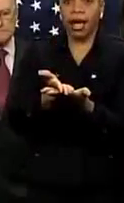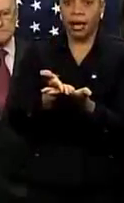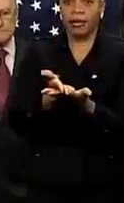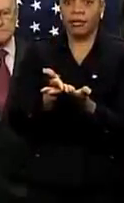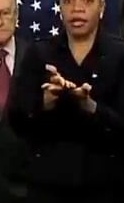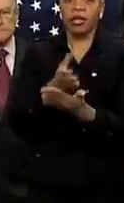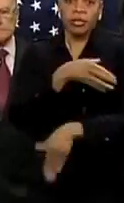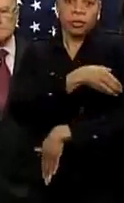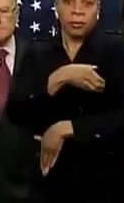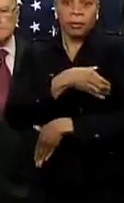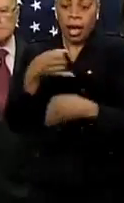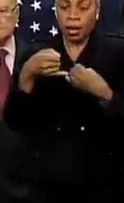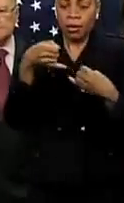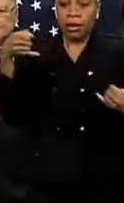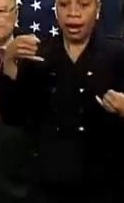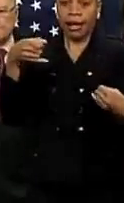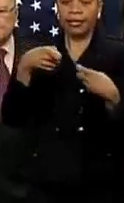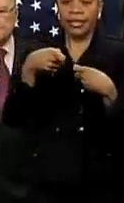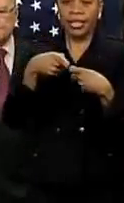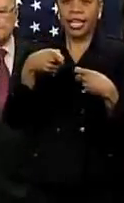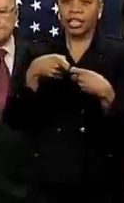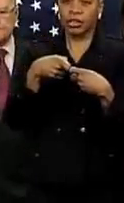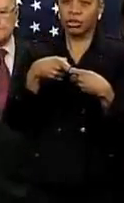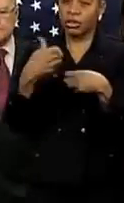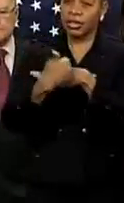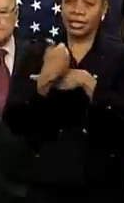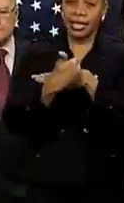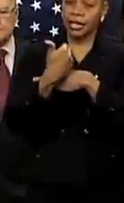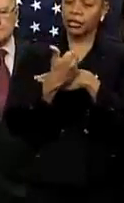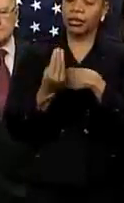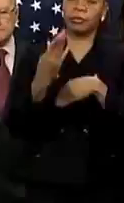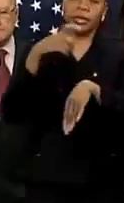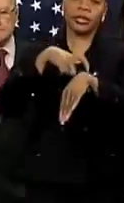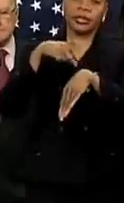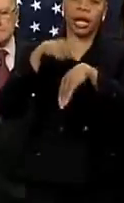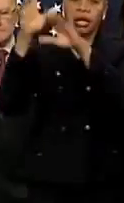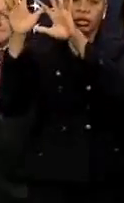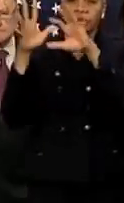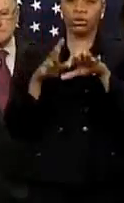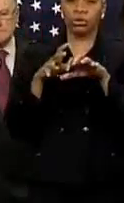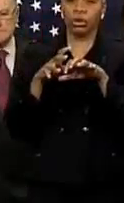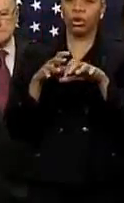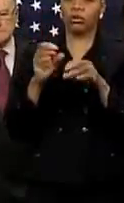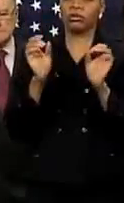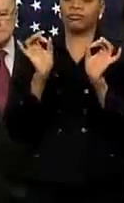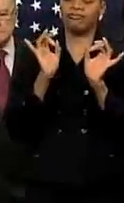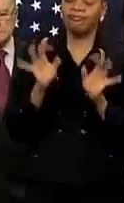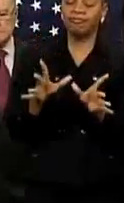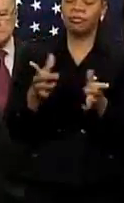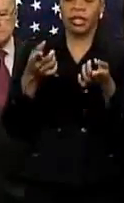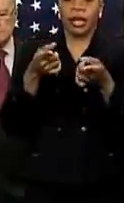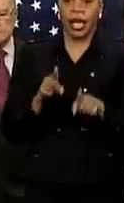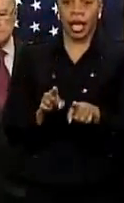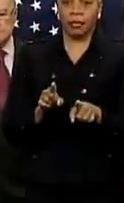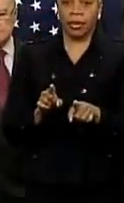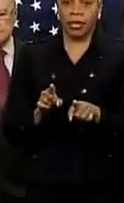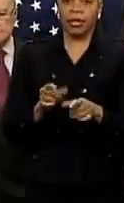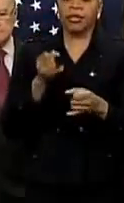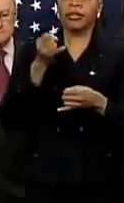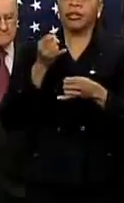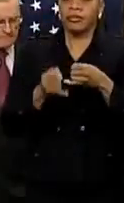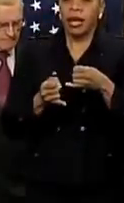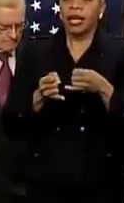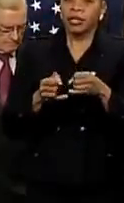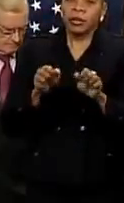dangerous, and every time we have a storm like this, or many times we do have, tragedies occur. A final potentially has this